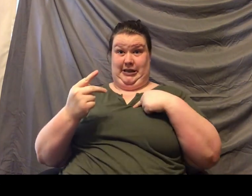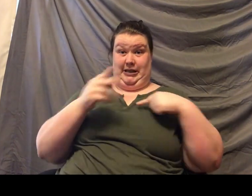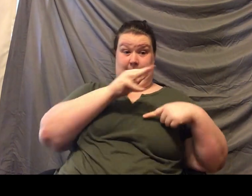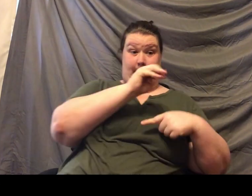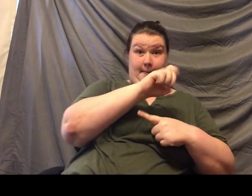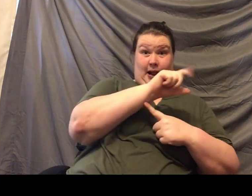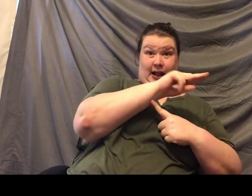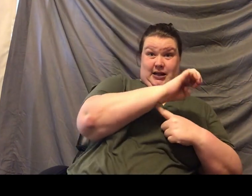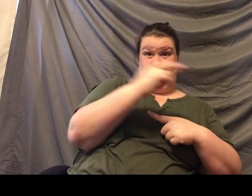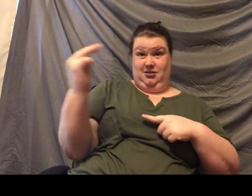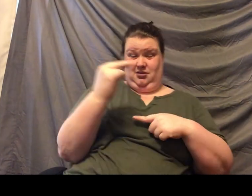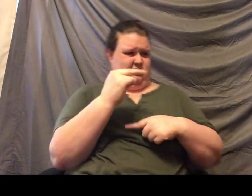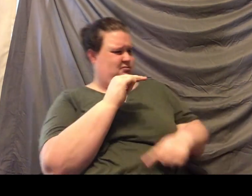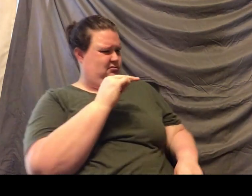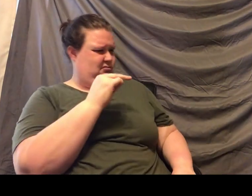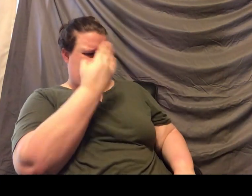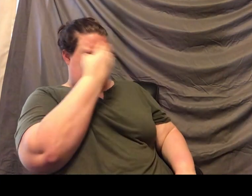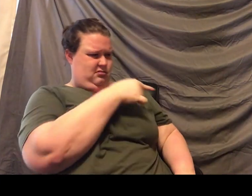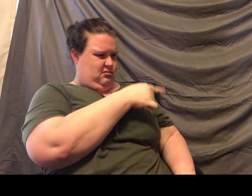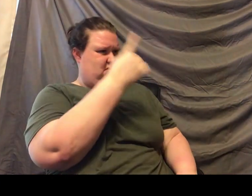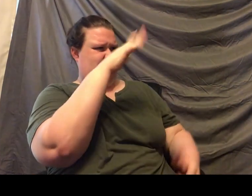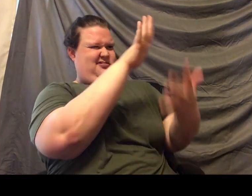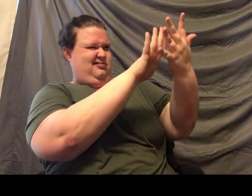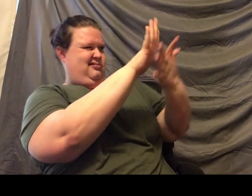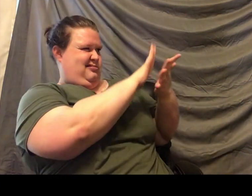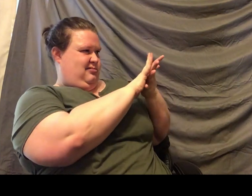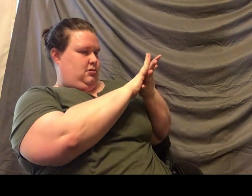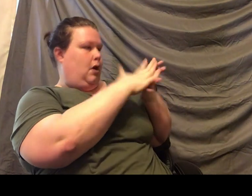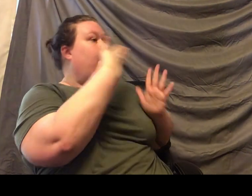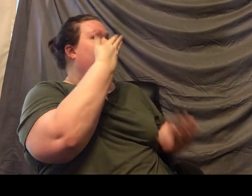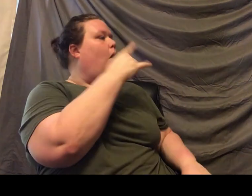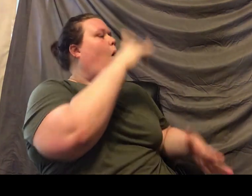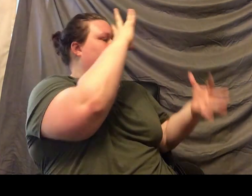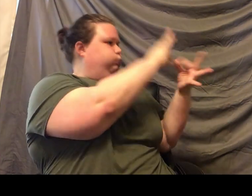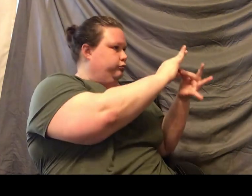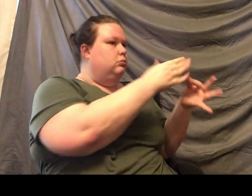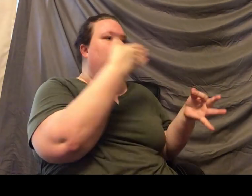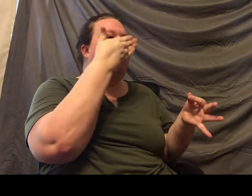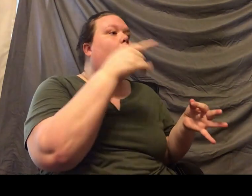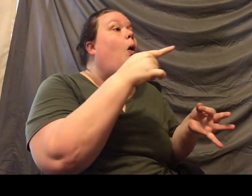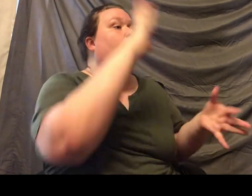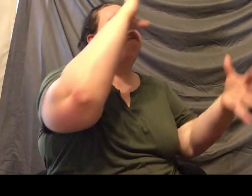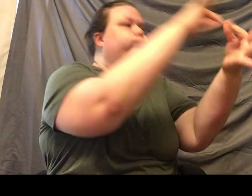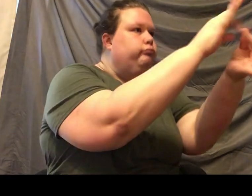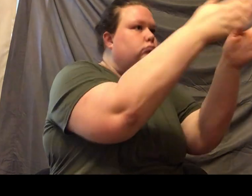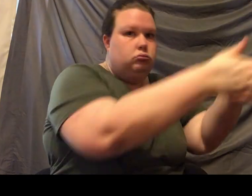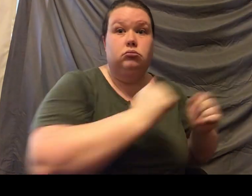be like, I don't know who's who, but I know what she smells like, and I know what she smells like. And every day is a different day. So, one day he might like